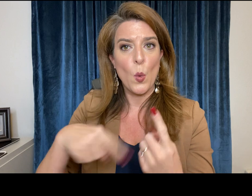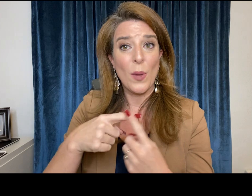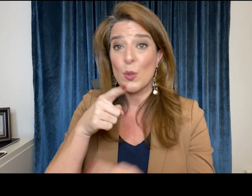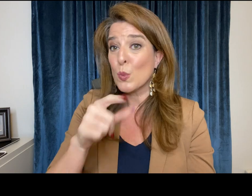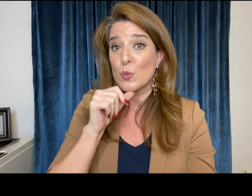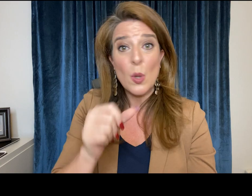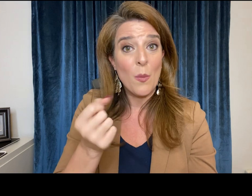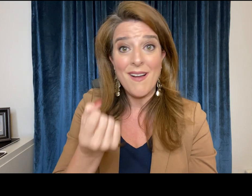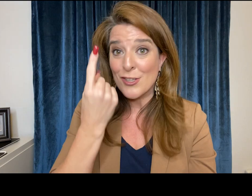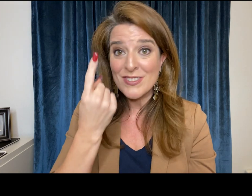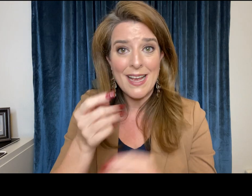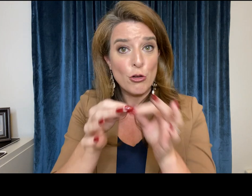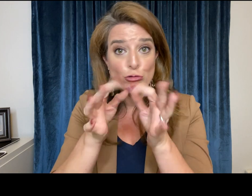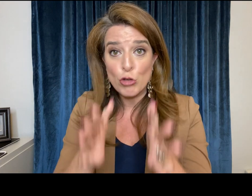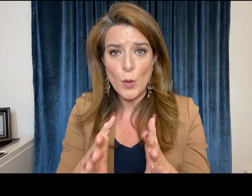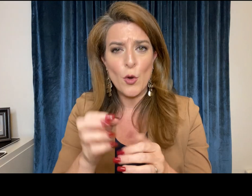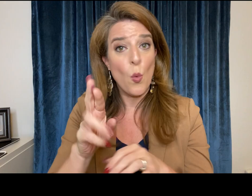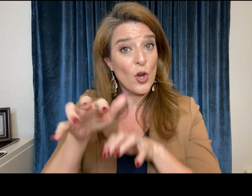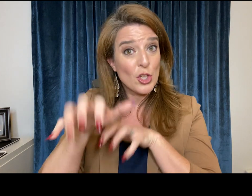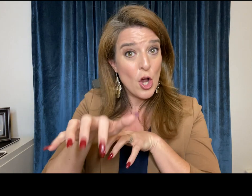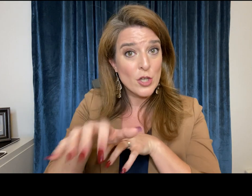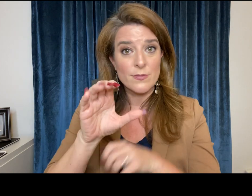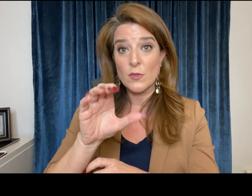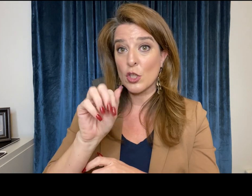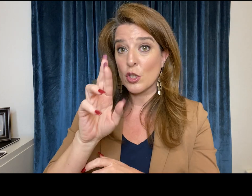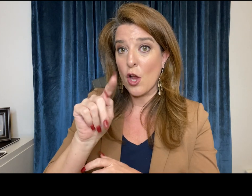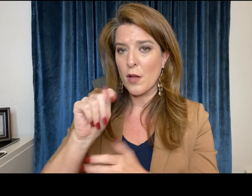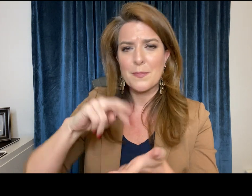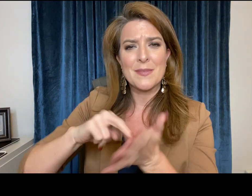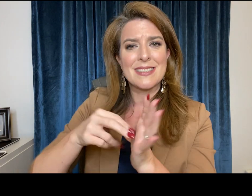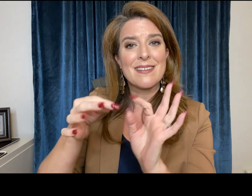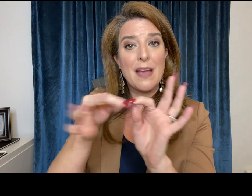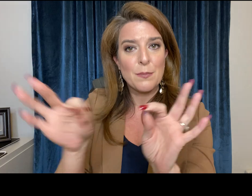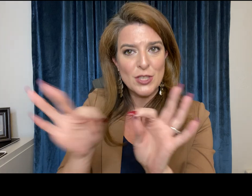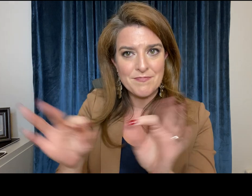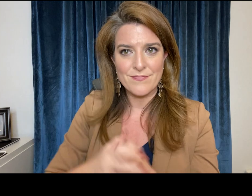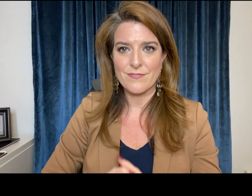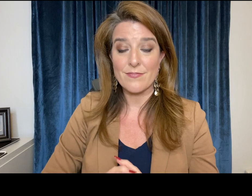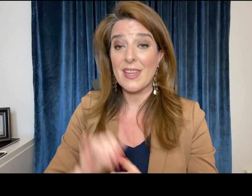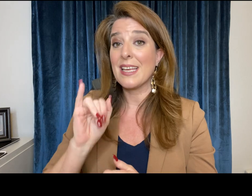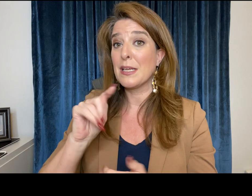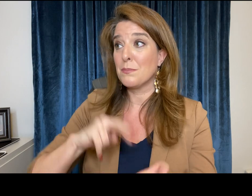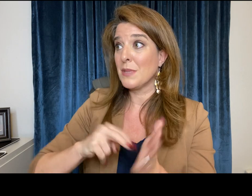it means speaking up when you don't understand the interpreter or cart or the captions